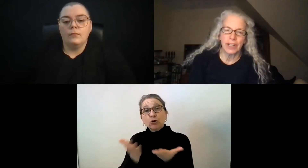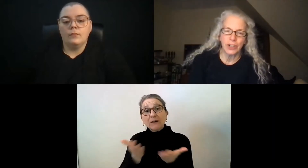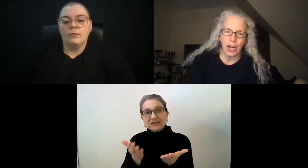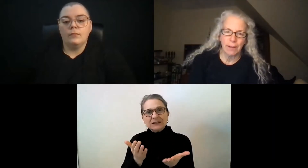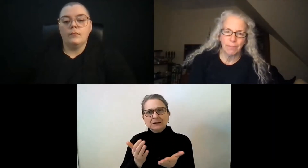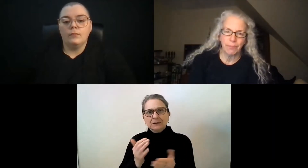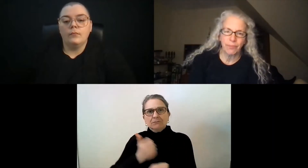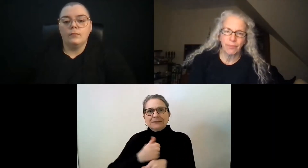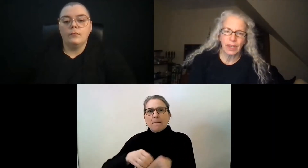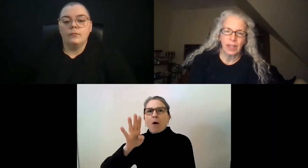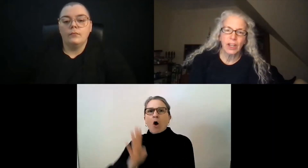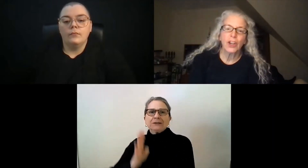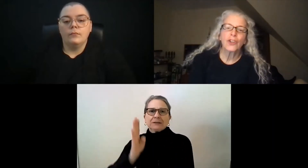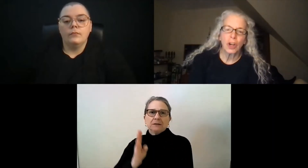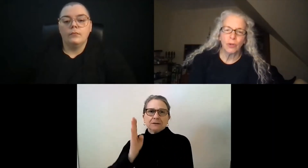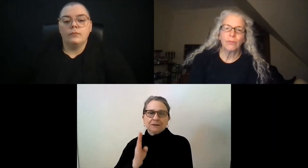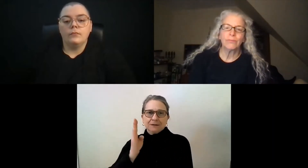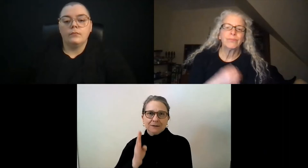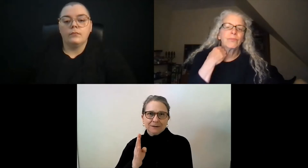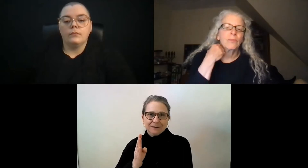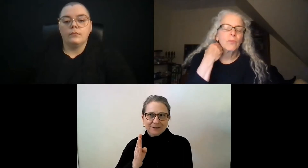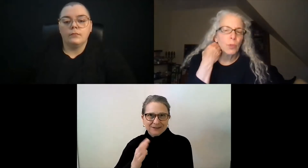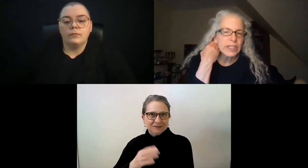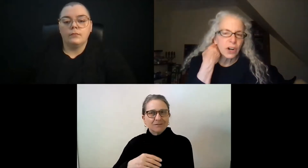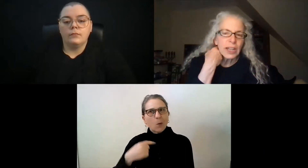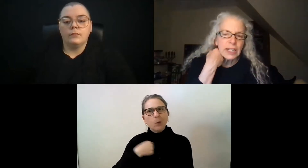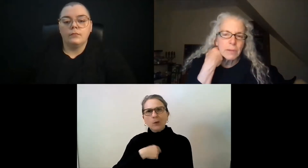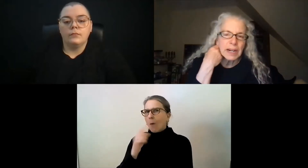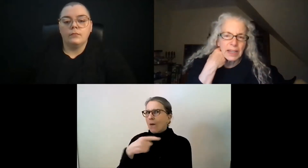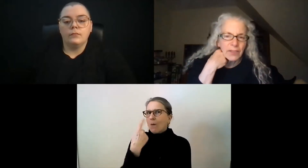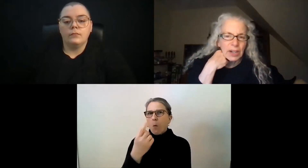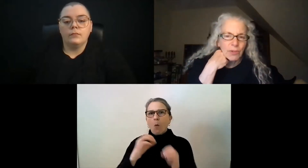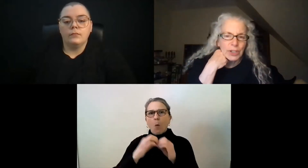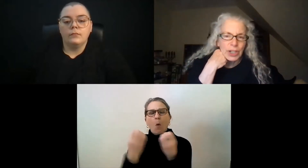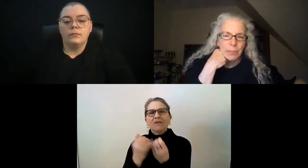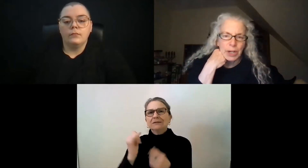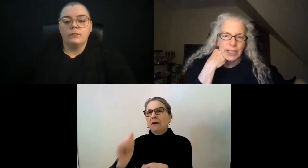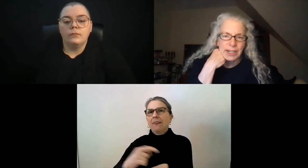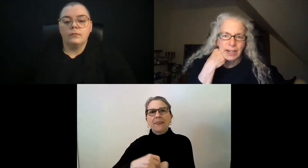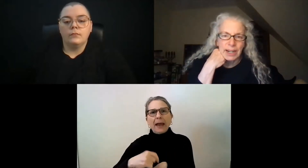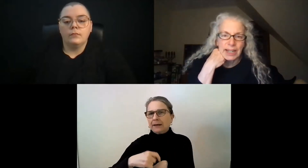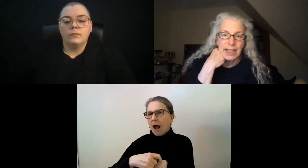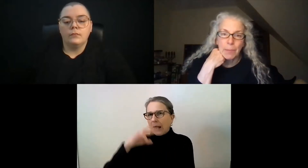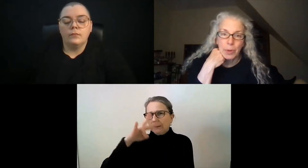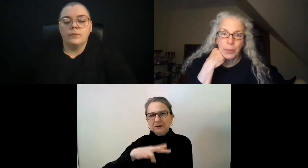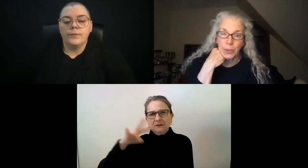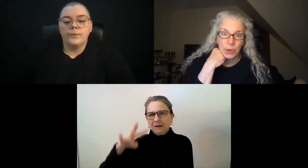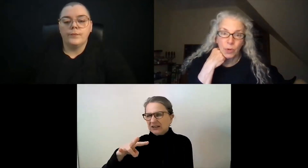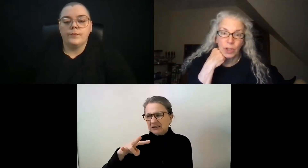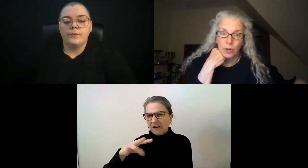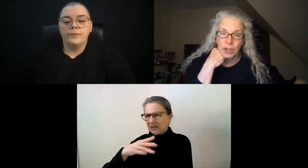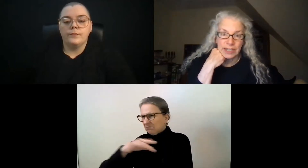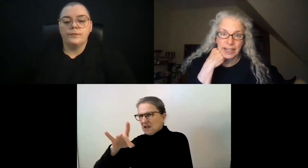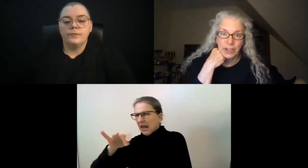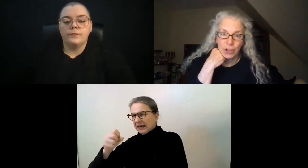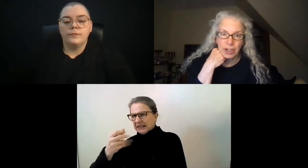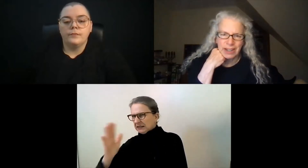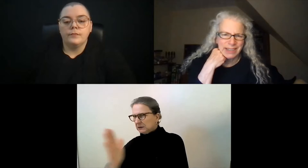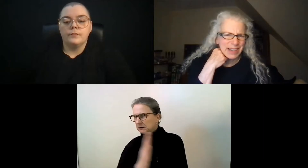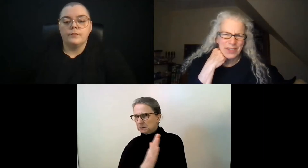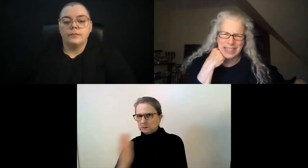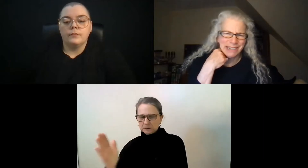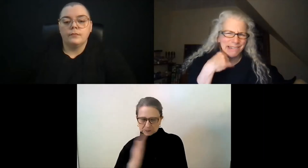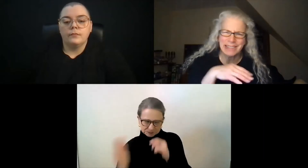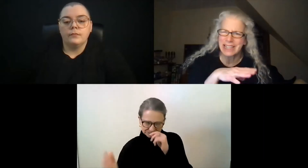achieve at a job. So we started the Independent Living originally in Boston. And at that point, we were the only organization